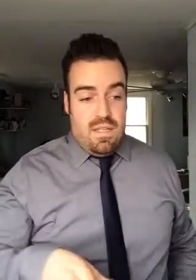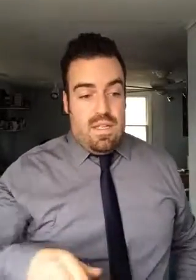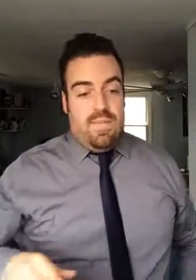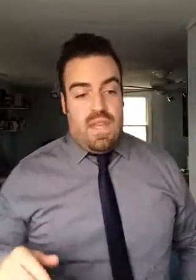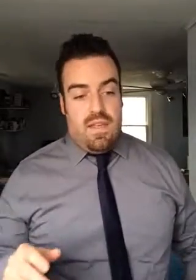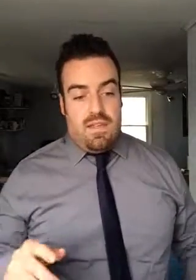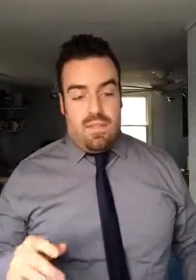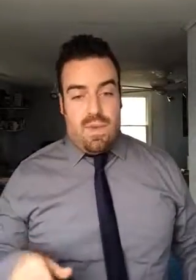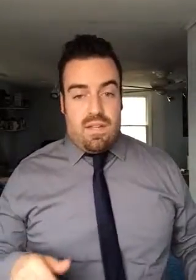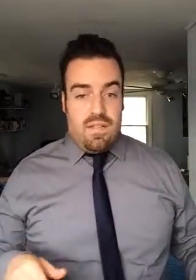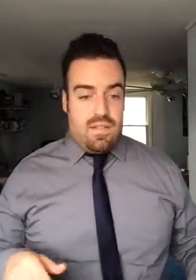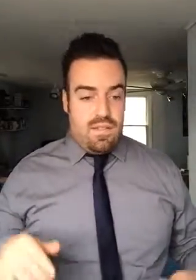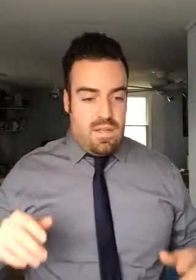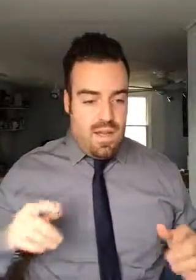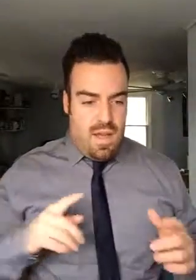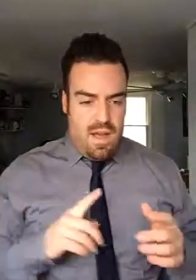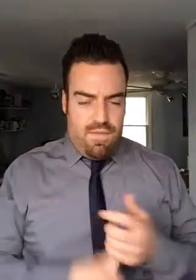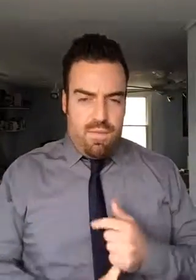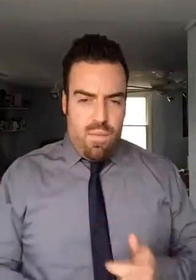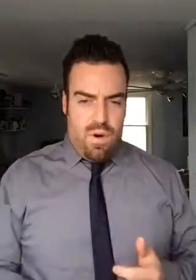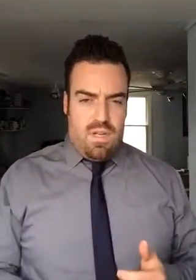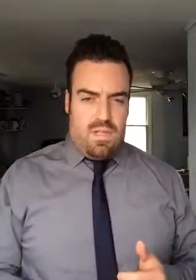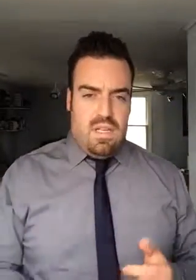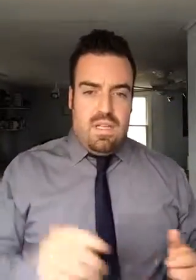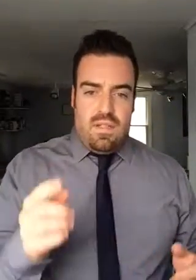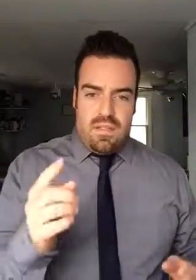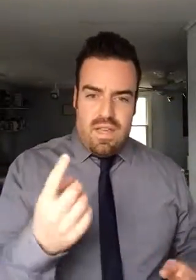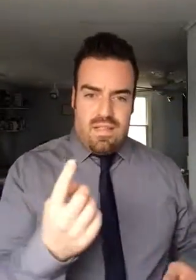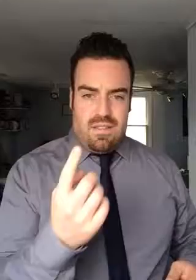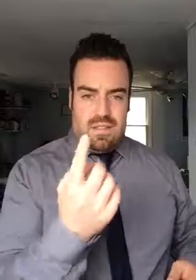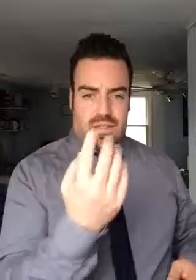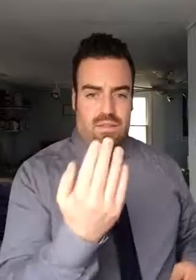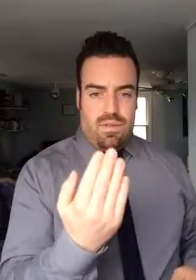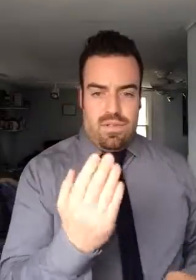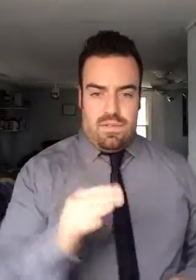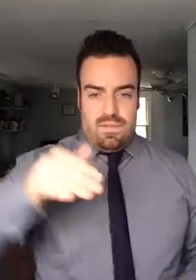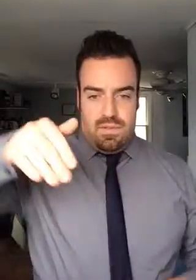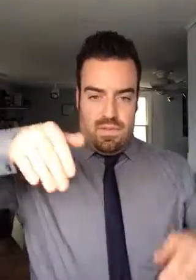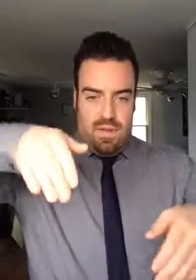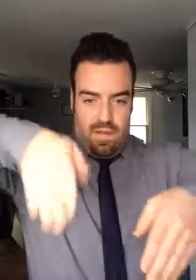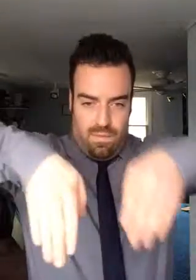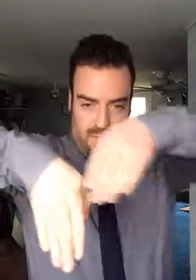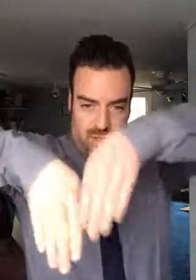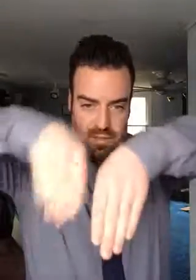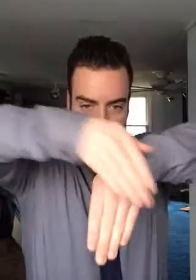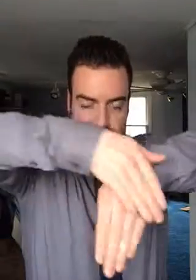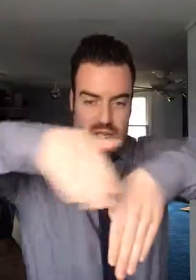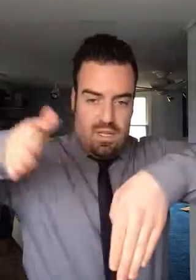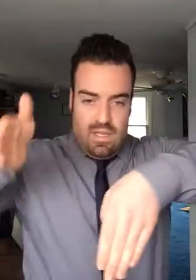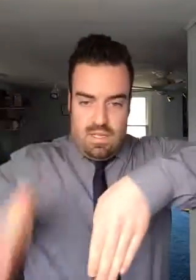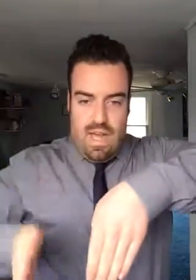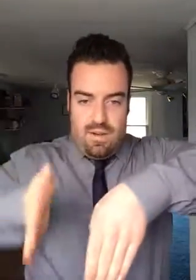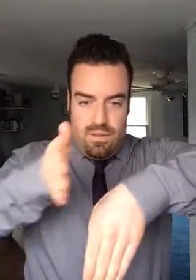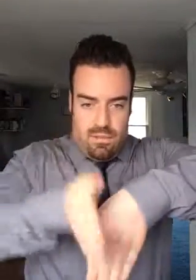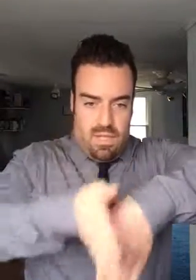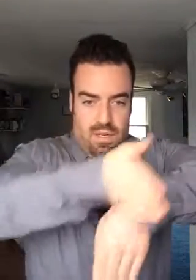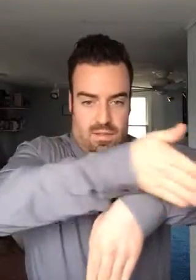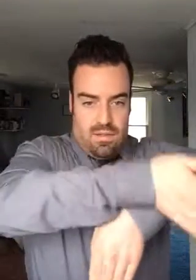is the rectus femoris. So that's sort of, if you have one, two, and three, lateral, medial,